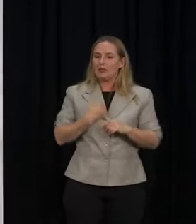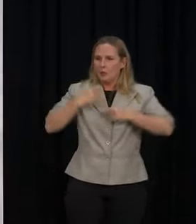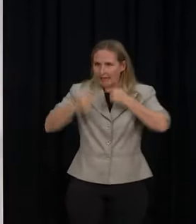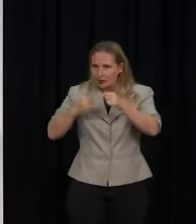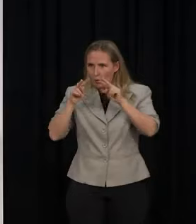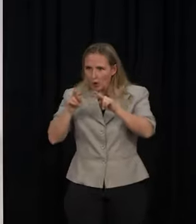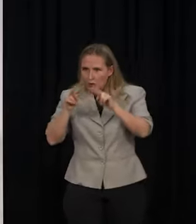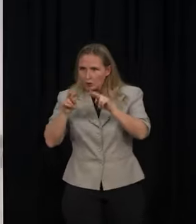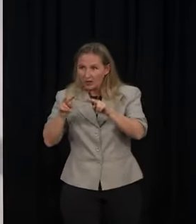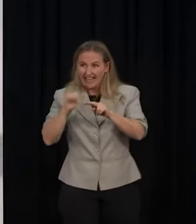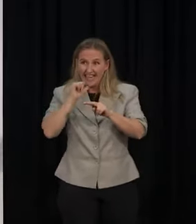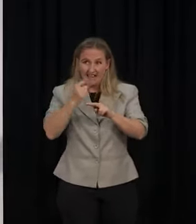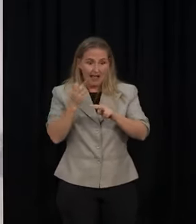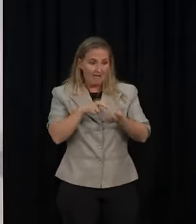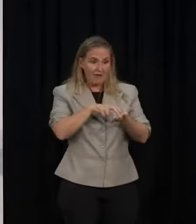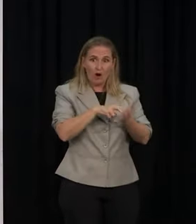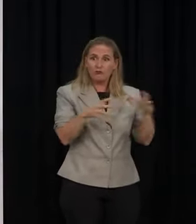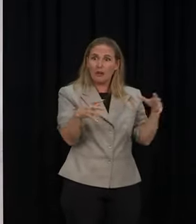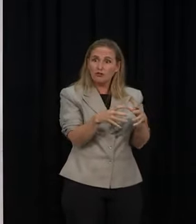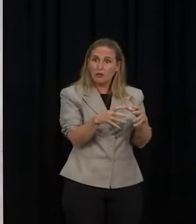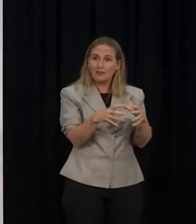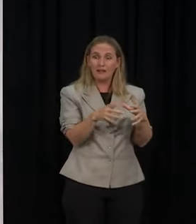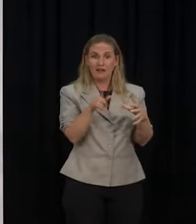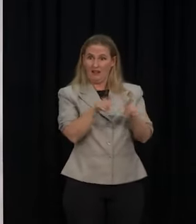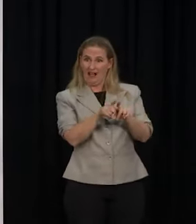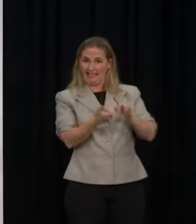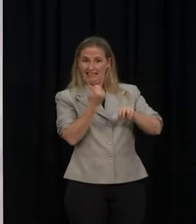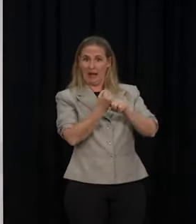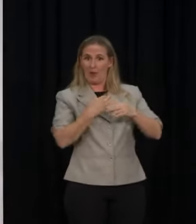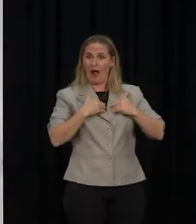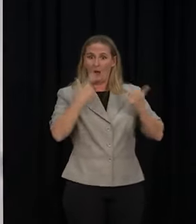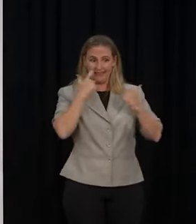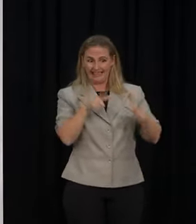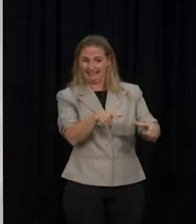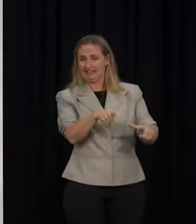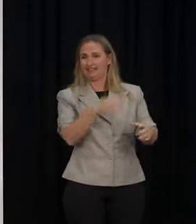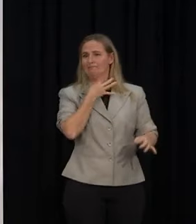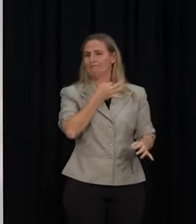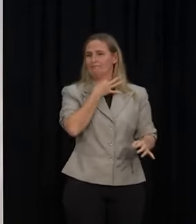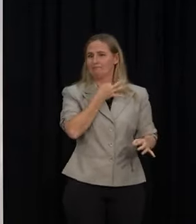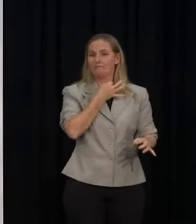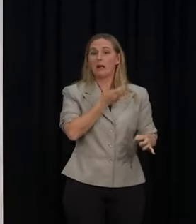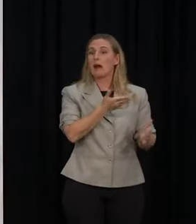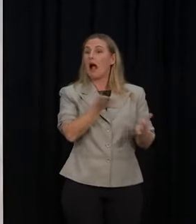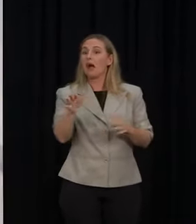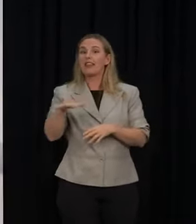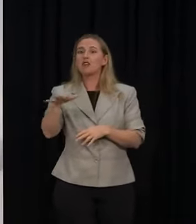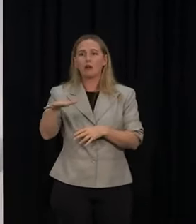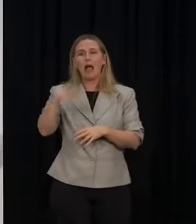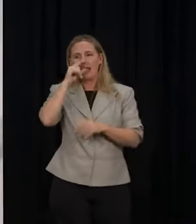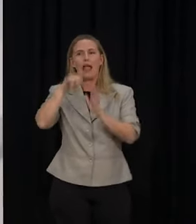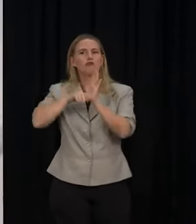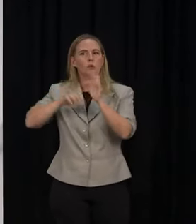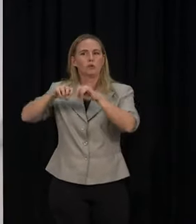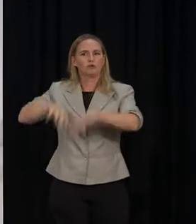when you've got really vulnerable groups, like particular parts of healthcare, but that there is the ability in other areas to move away from mandates. I do